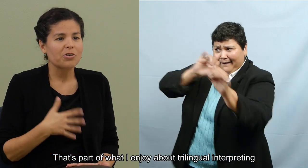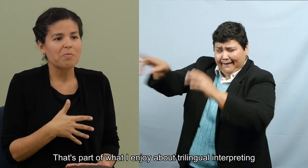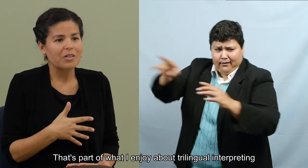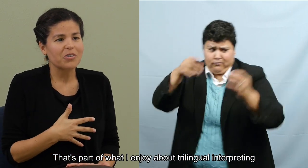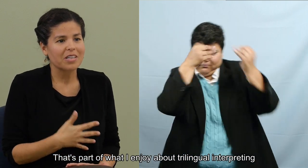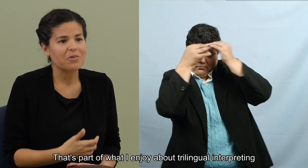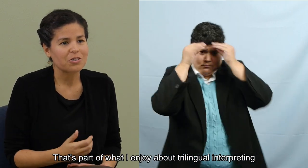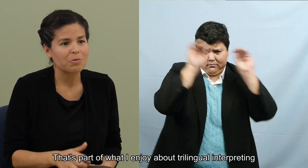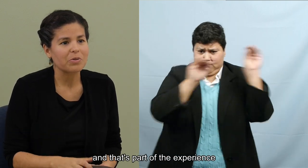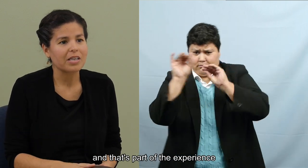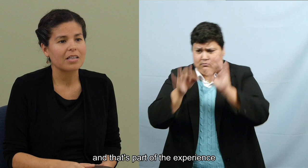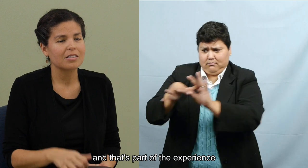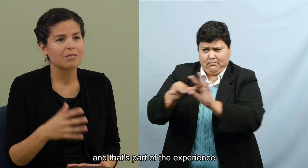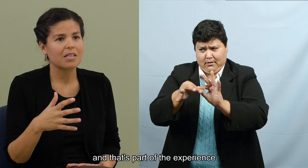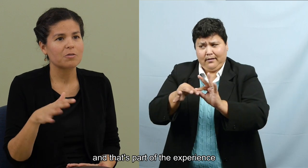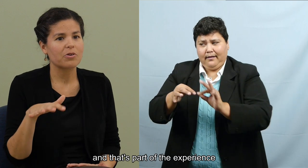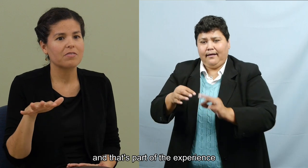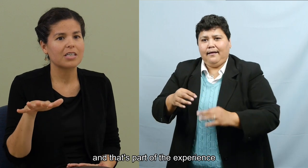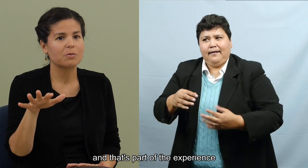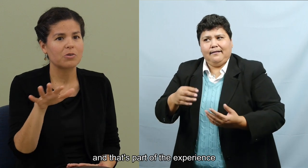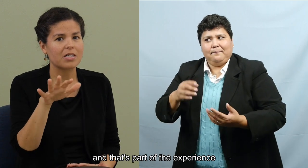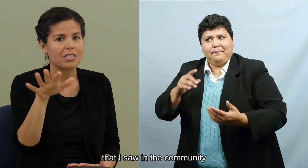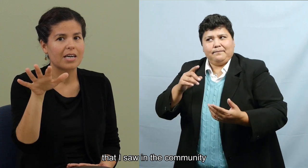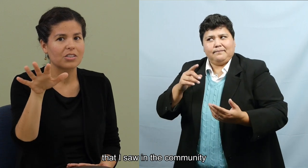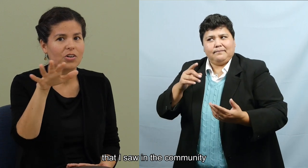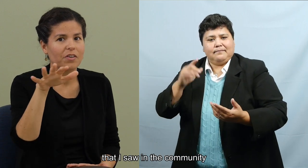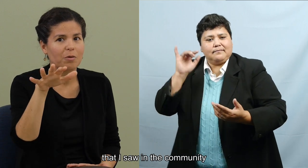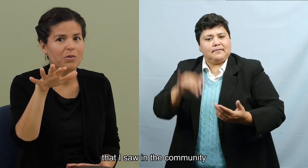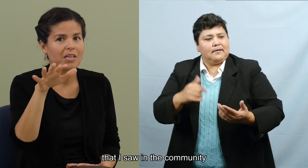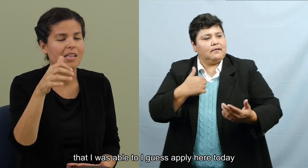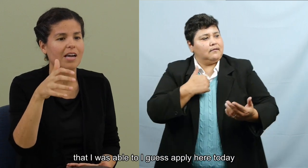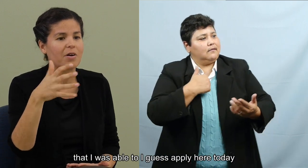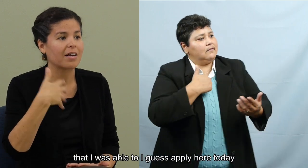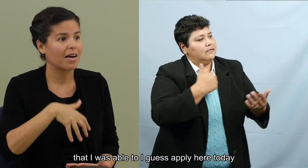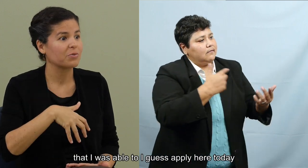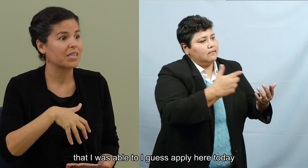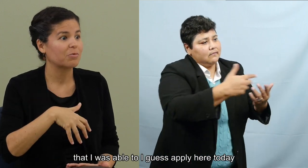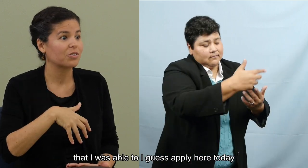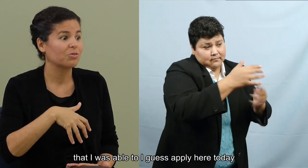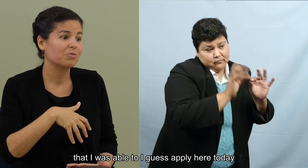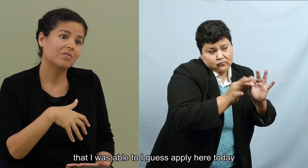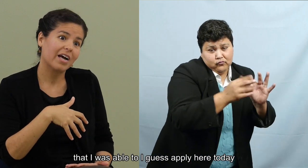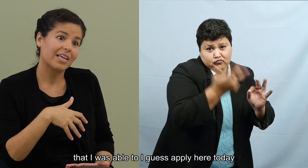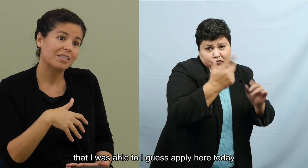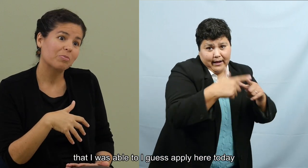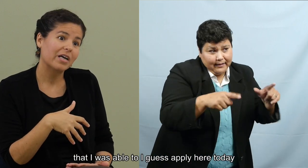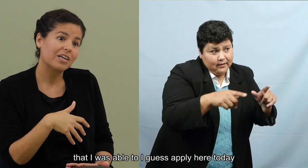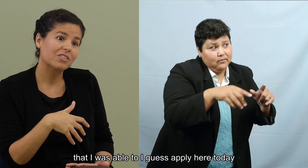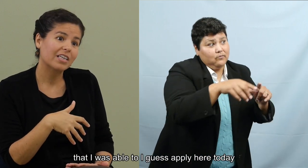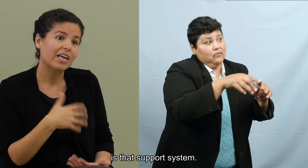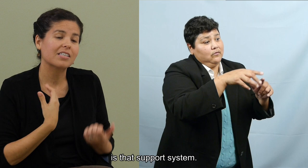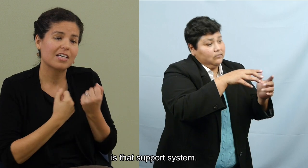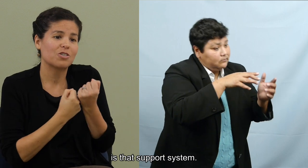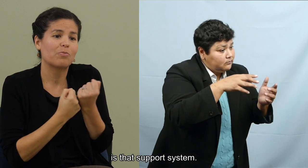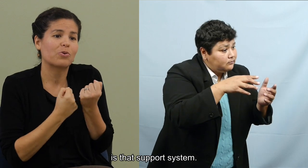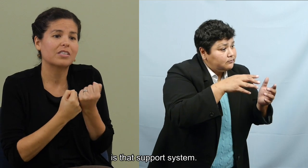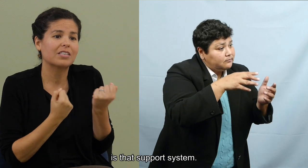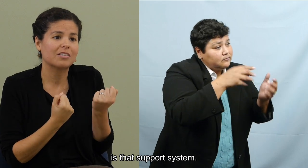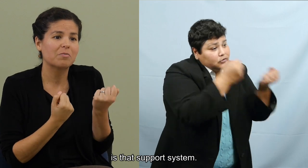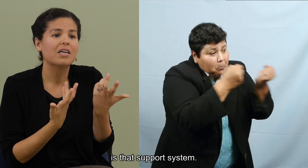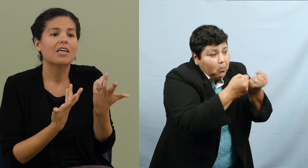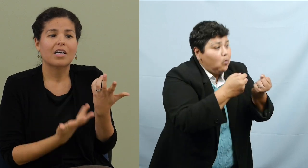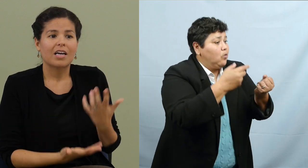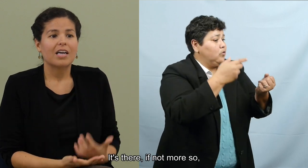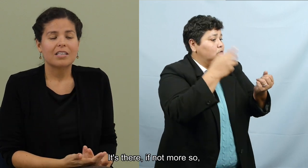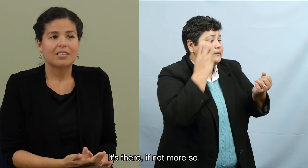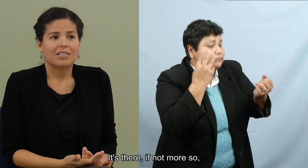of what I enjoy about trilingual interpreting. And that's, that's part of the experience that I saw in the community that I, I, I was able to, I guess, apply here today is that support